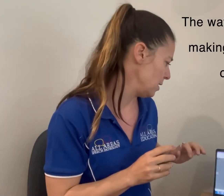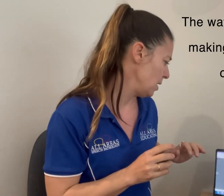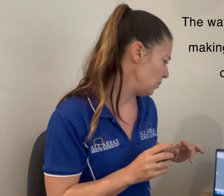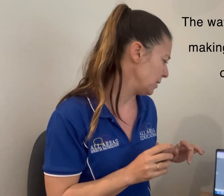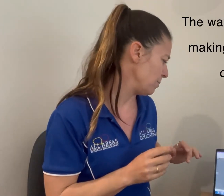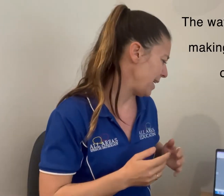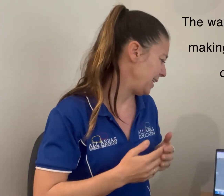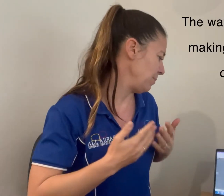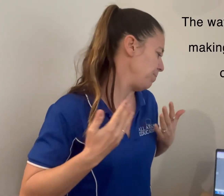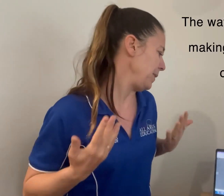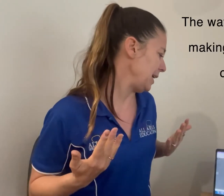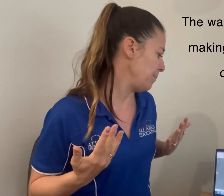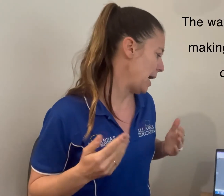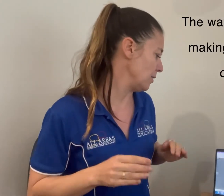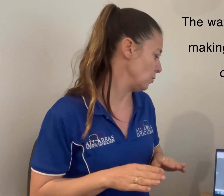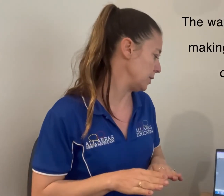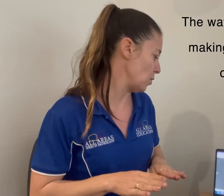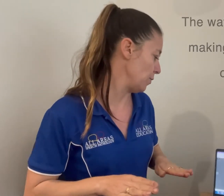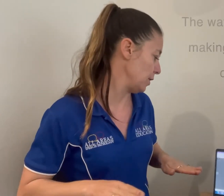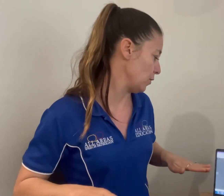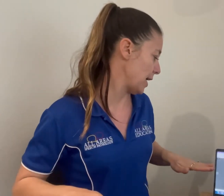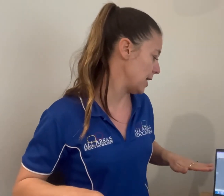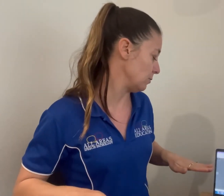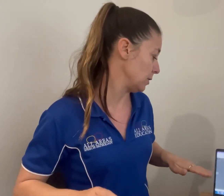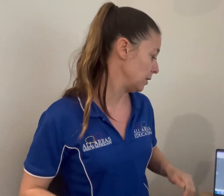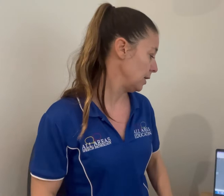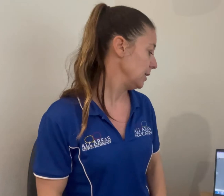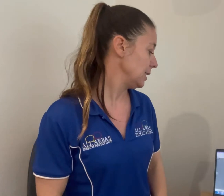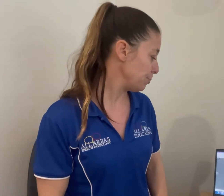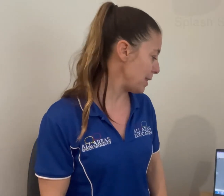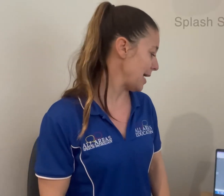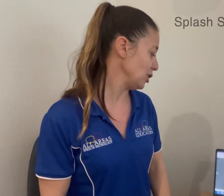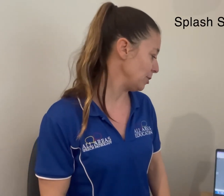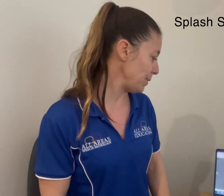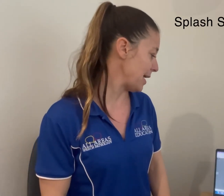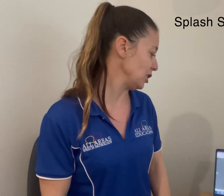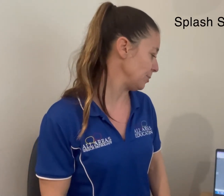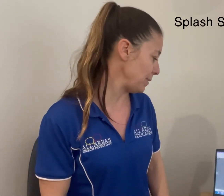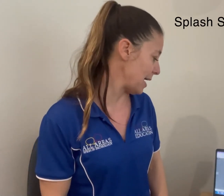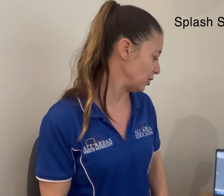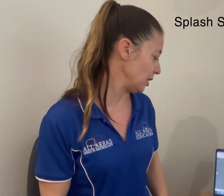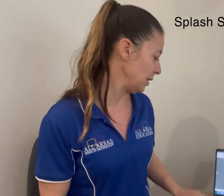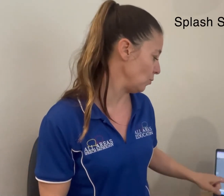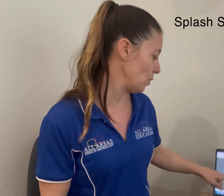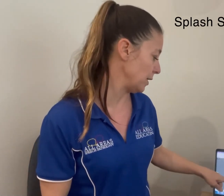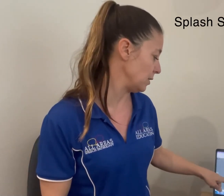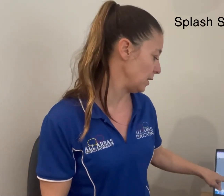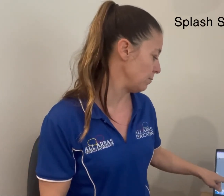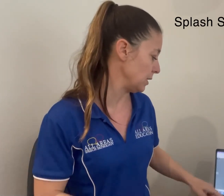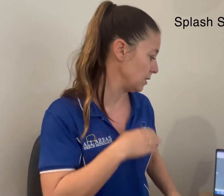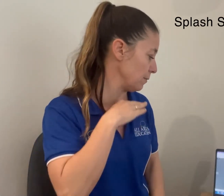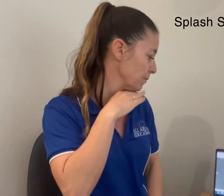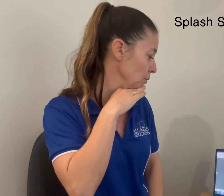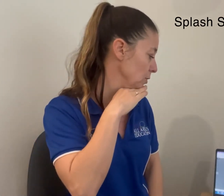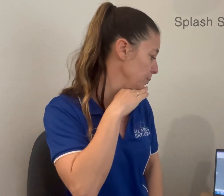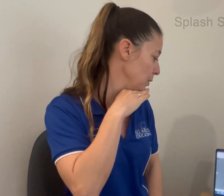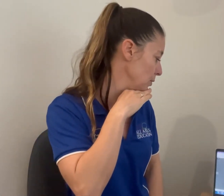was making big puddles on the ground. Splash, splash, splash, it went in Mr. Frog's pond.